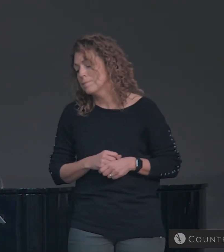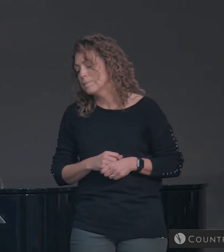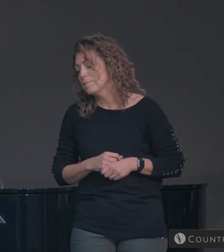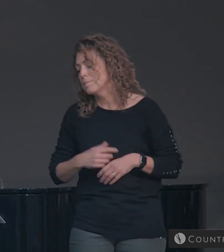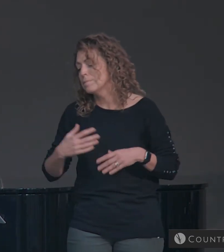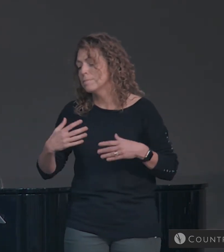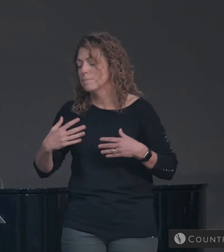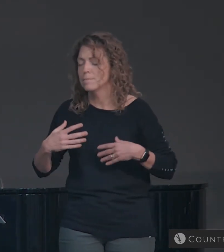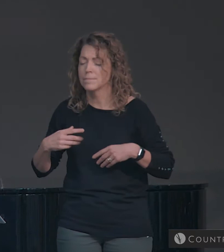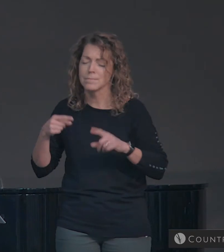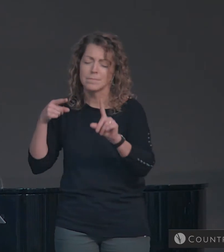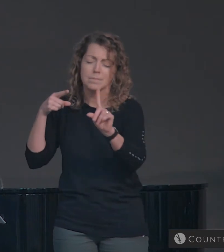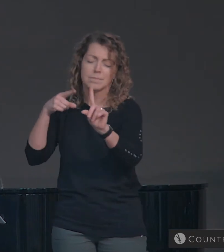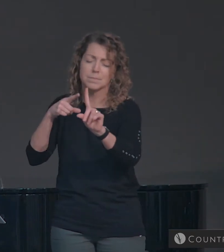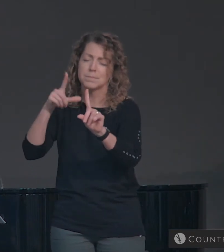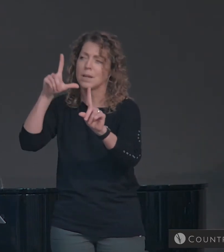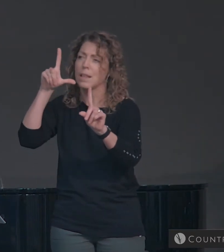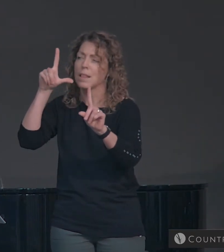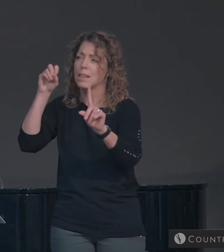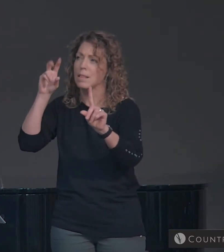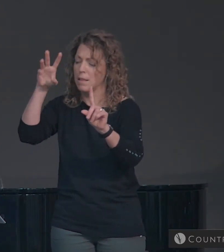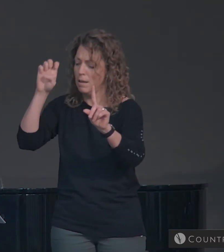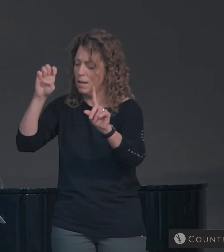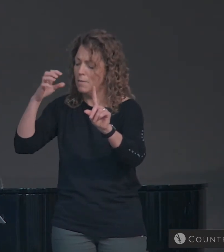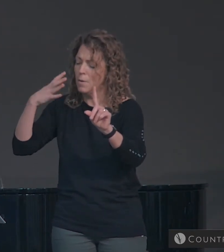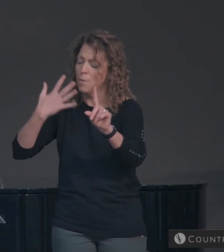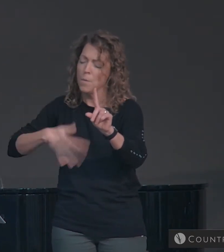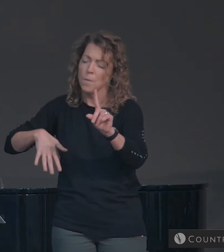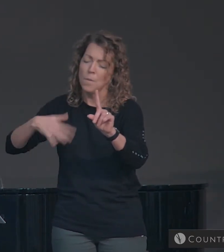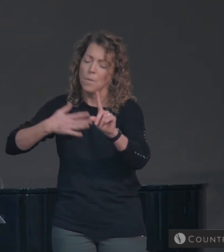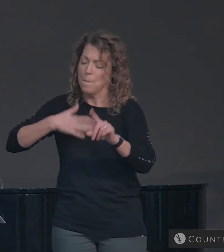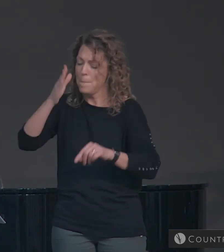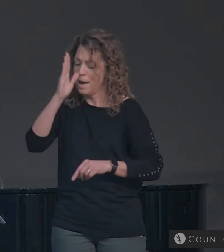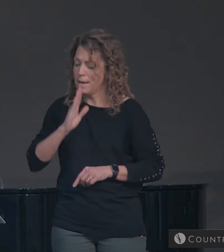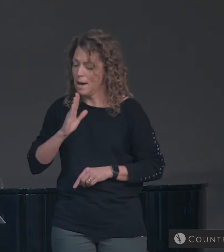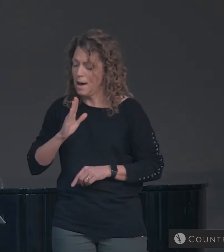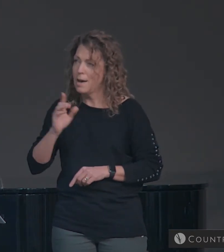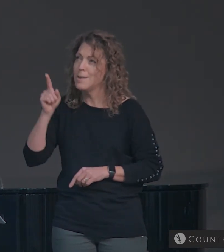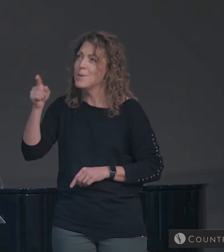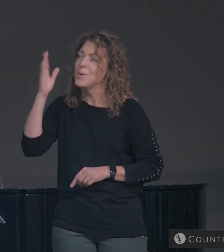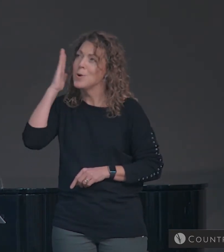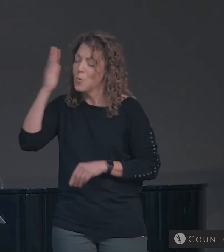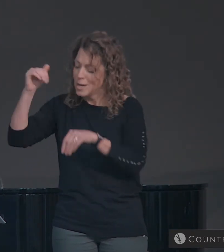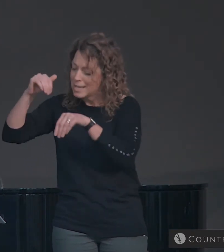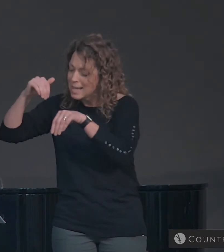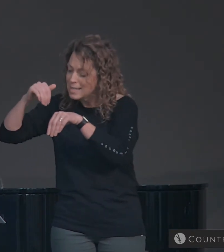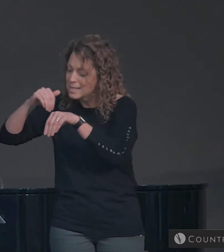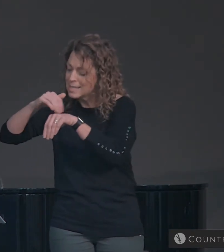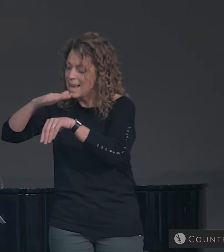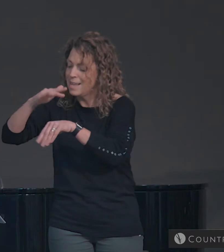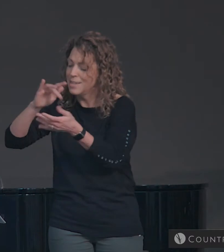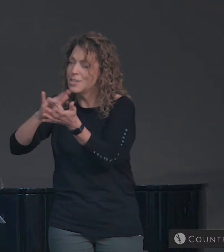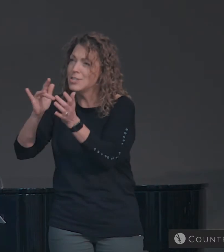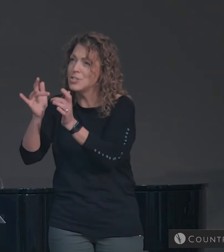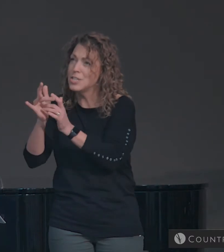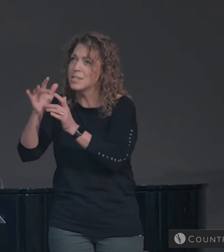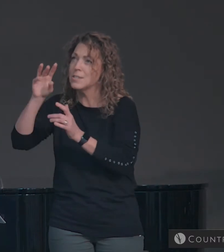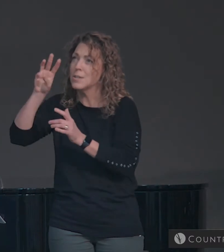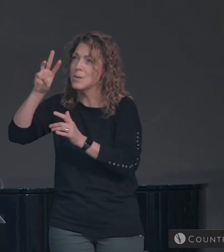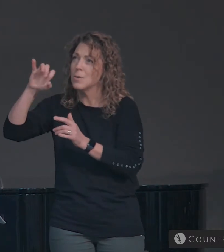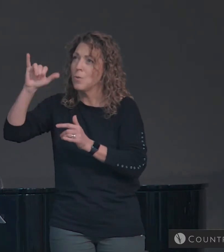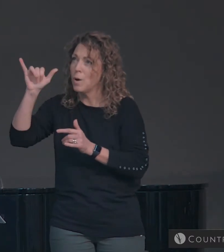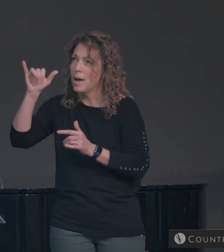What love, my God, would send the way of life